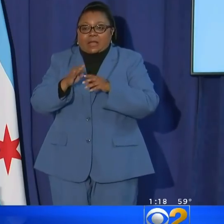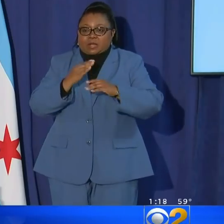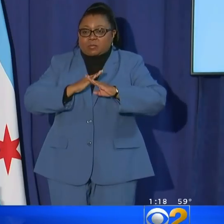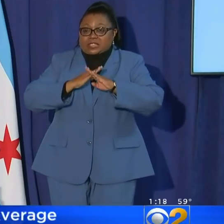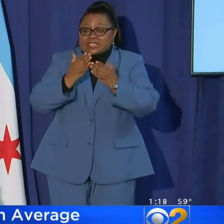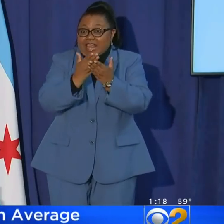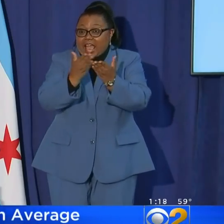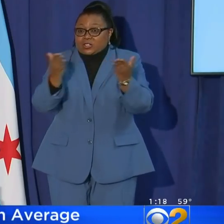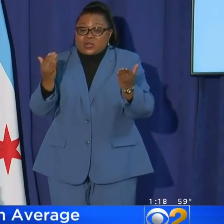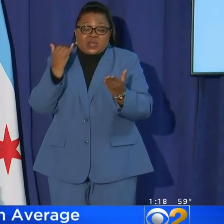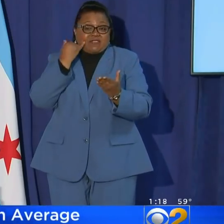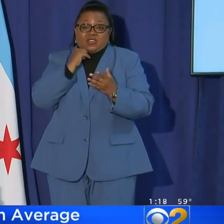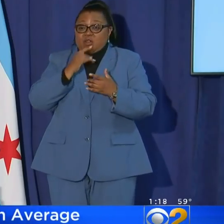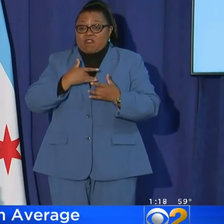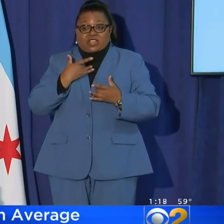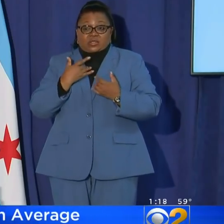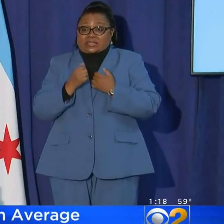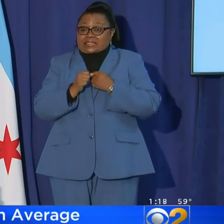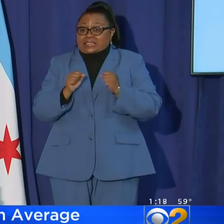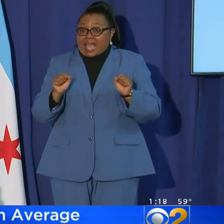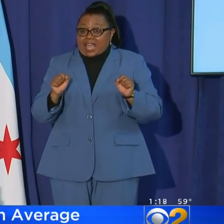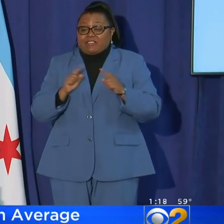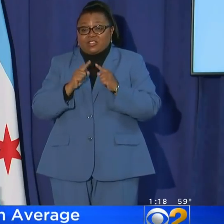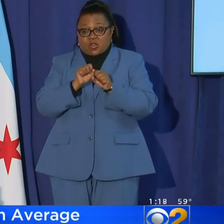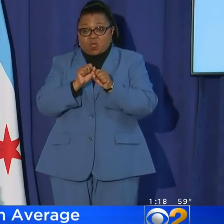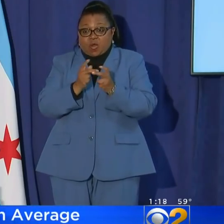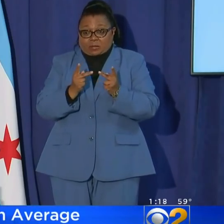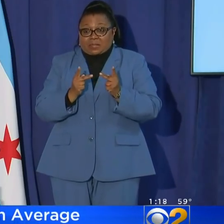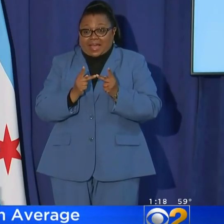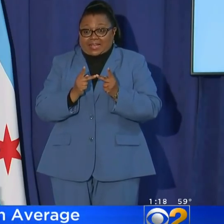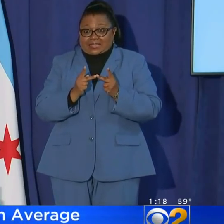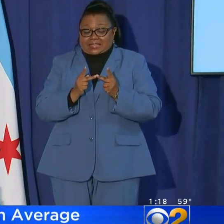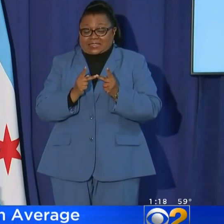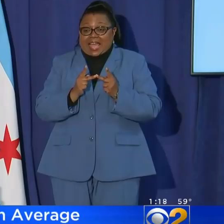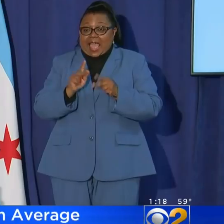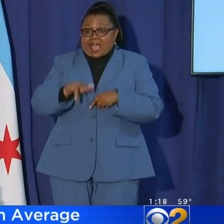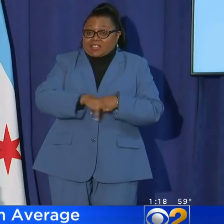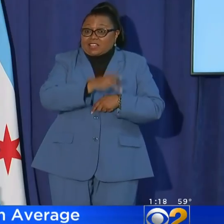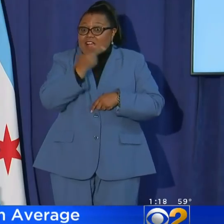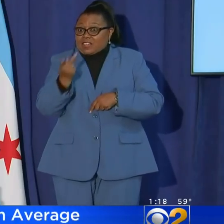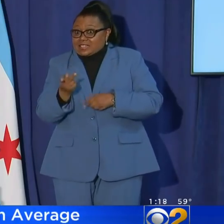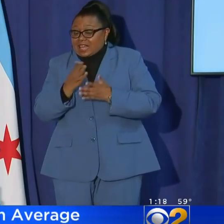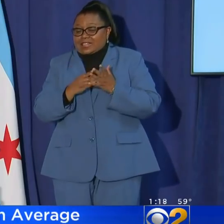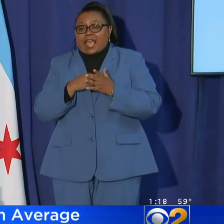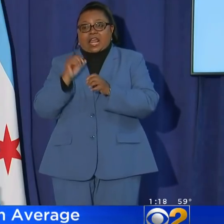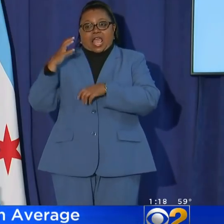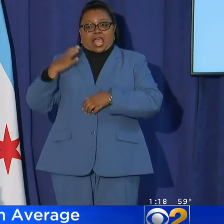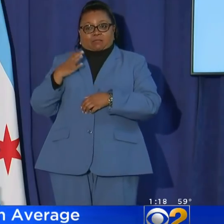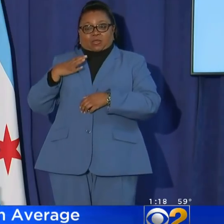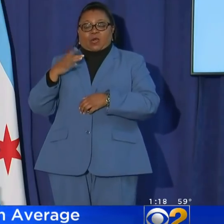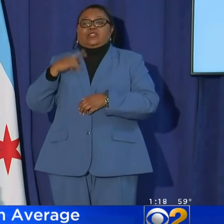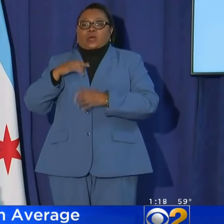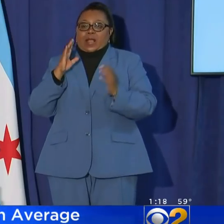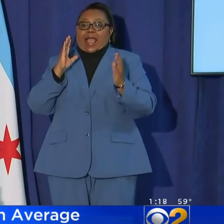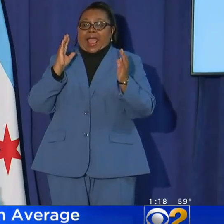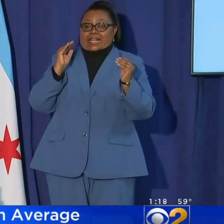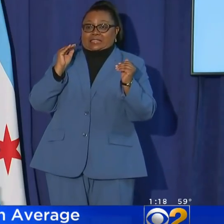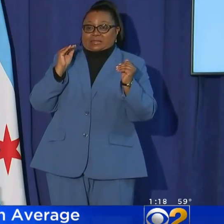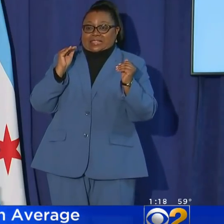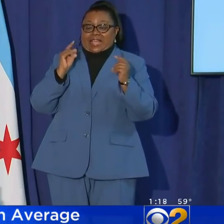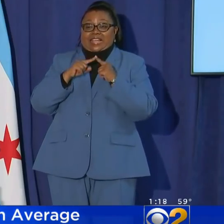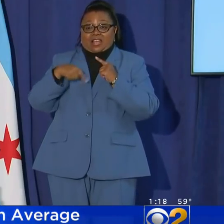protect you if you do not feel safe in your workplace. And the flip side of that is employers, our expectations